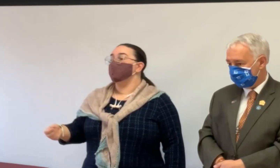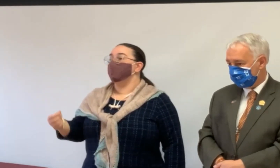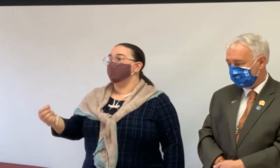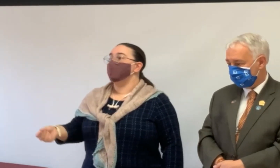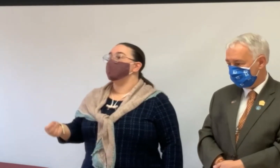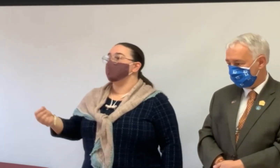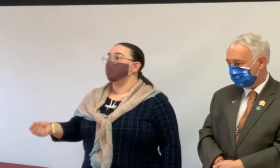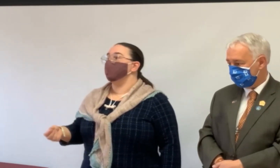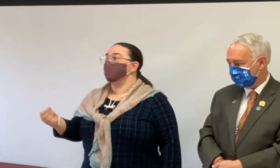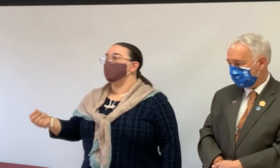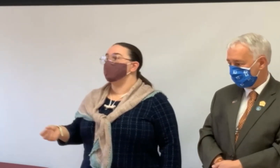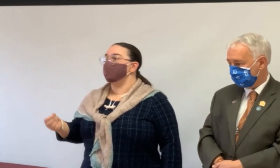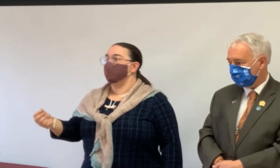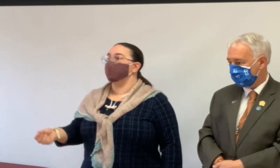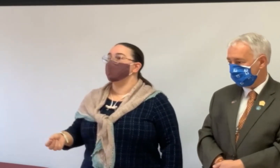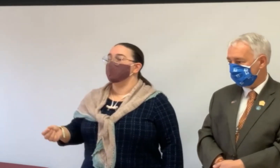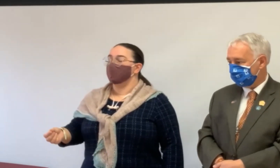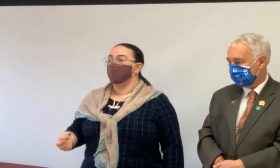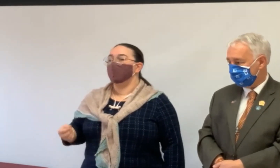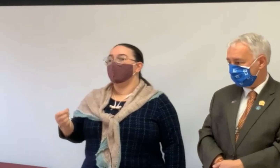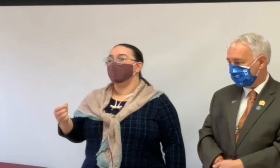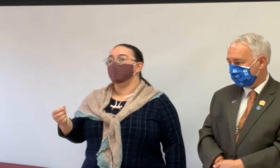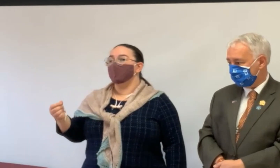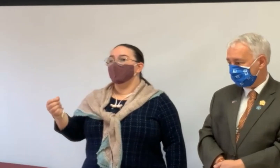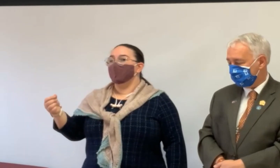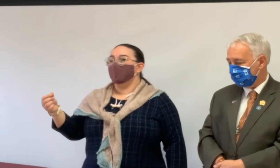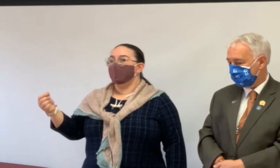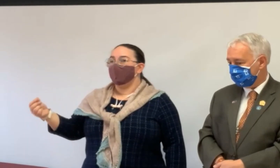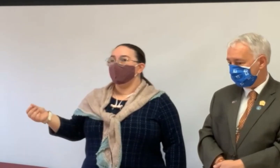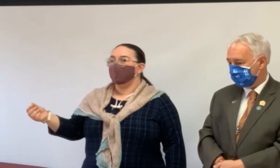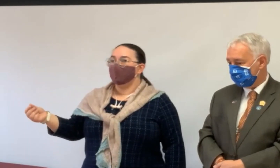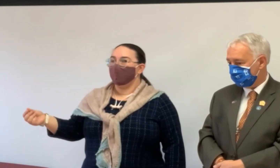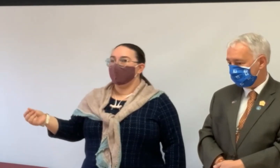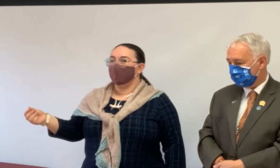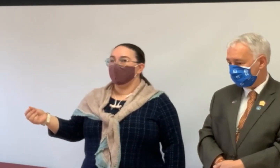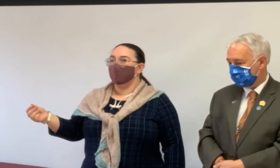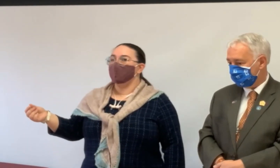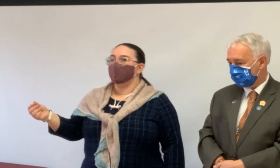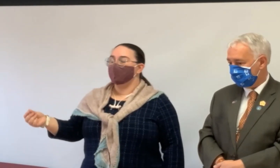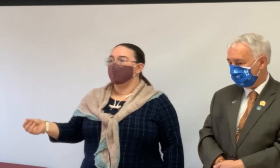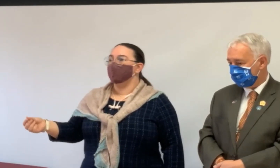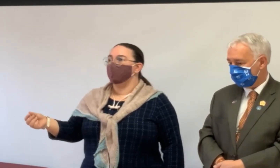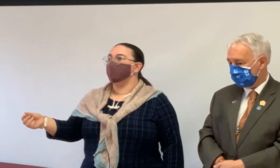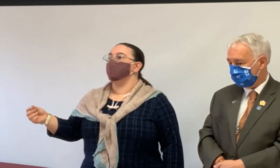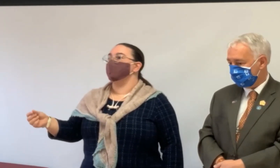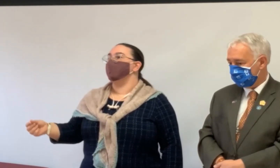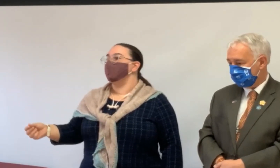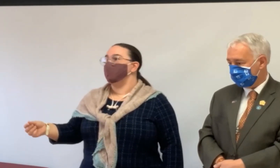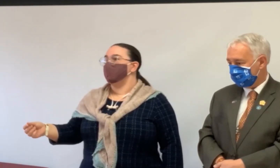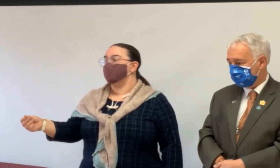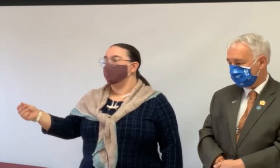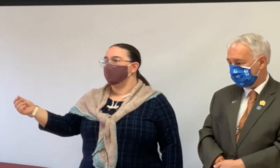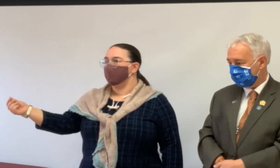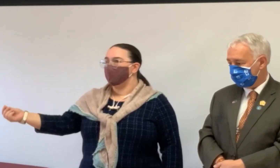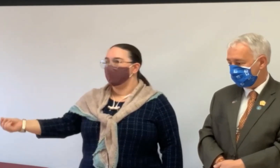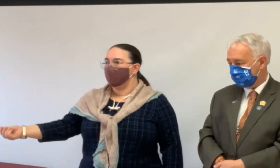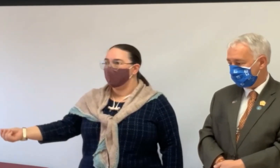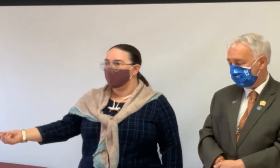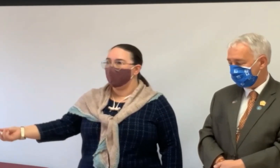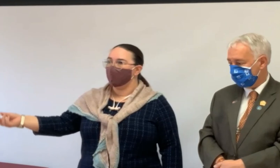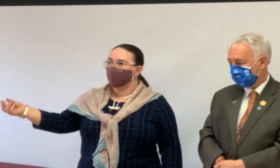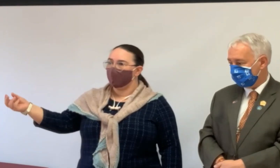sales and to do it faster and more efficiently. And again, that's not always perfect for everybody. So